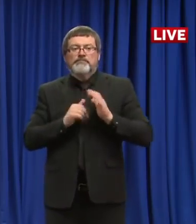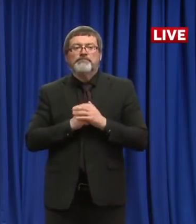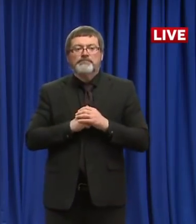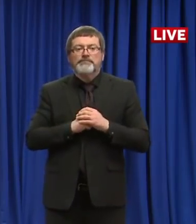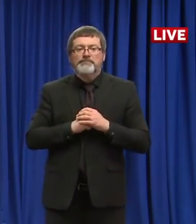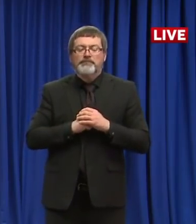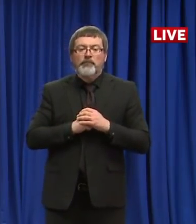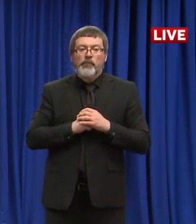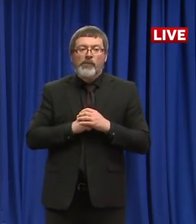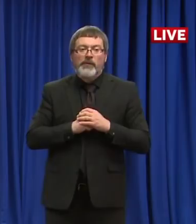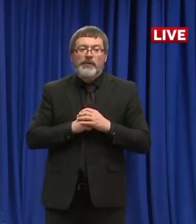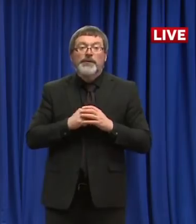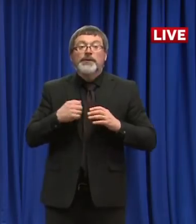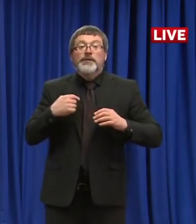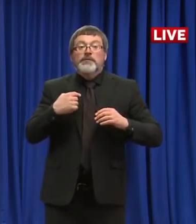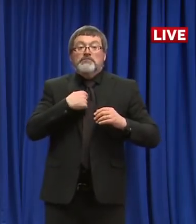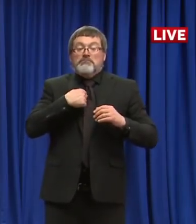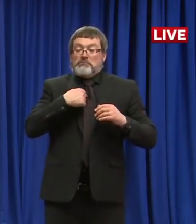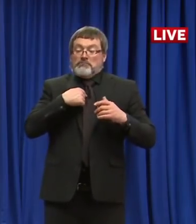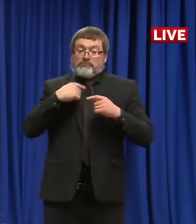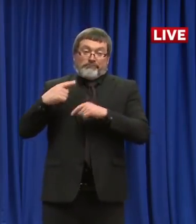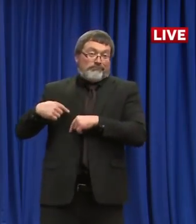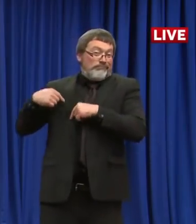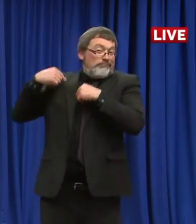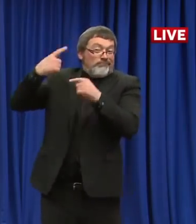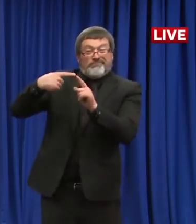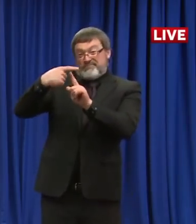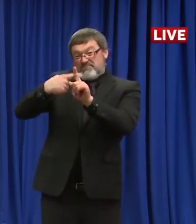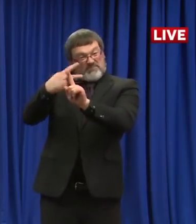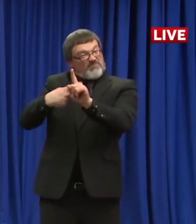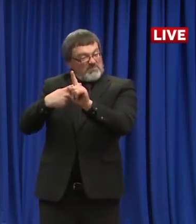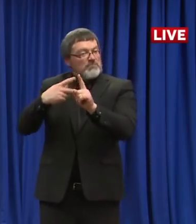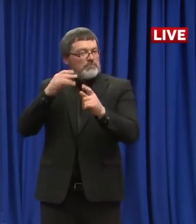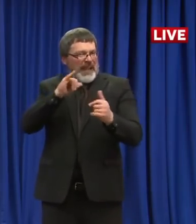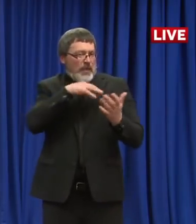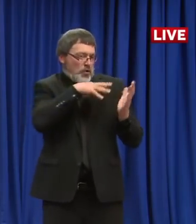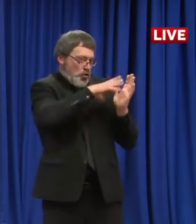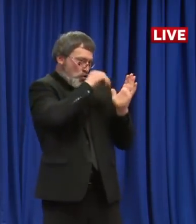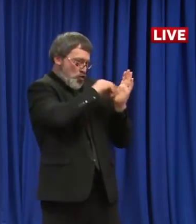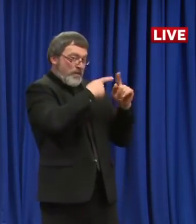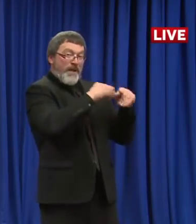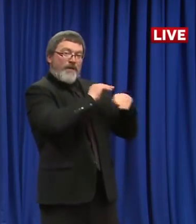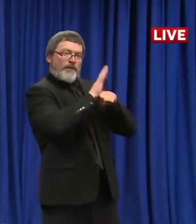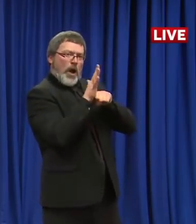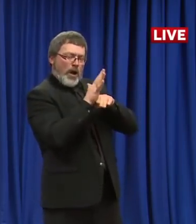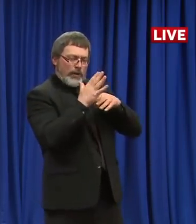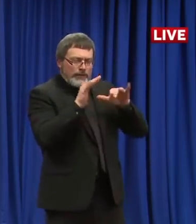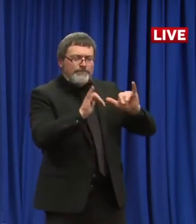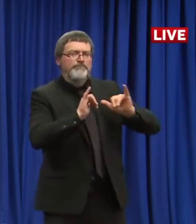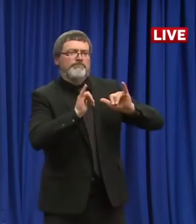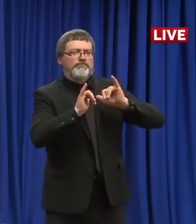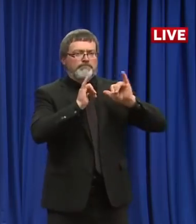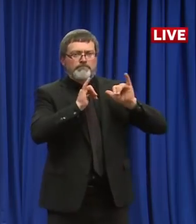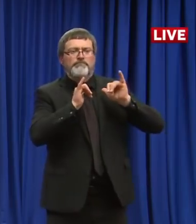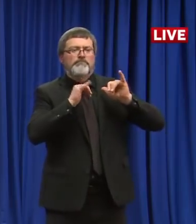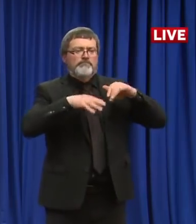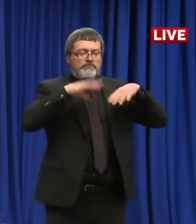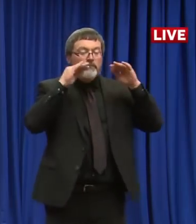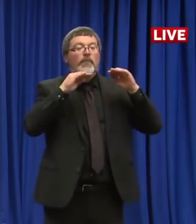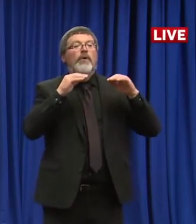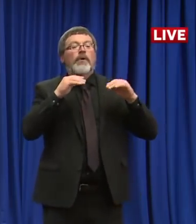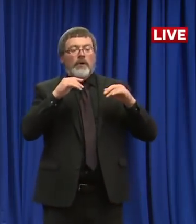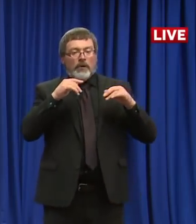found that the impact on the long-term care resident is significant. The amount of negative outcomes is